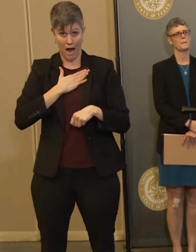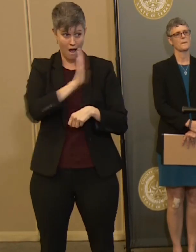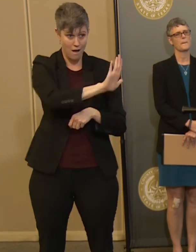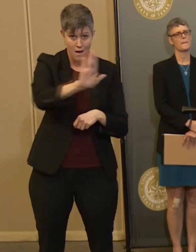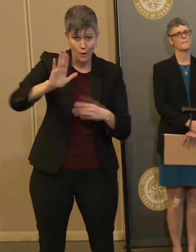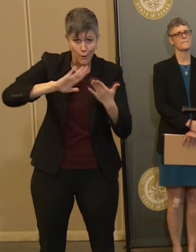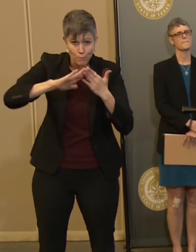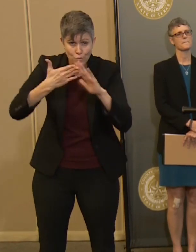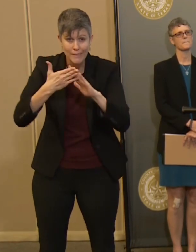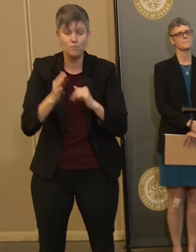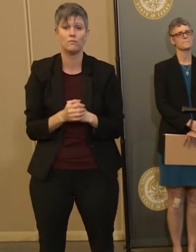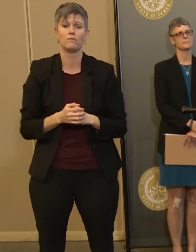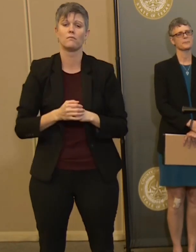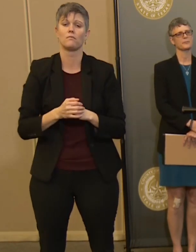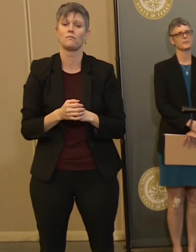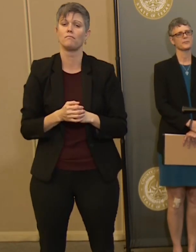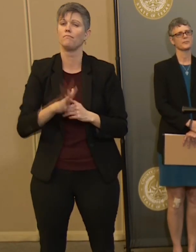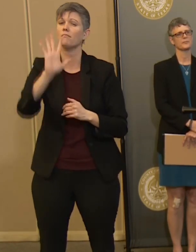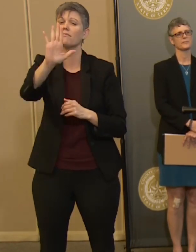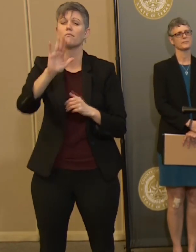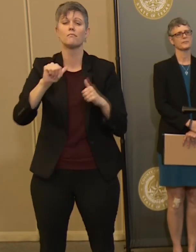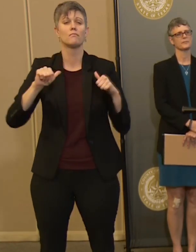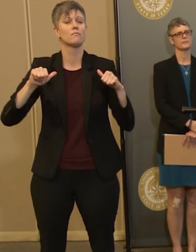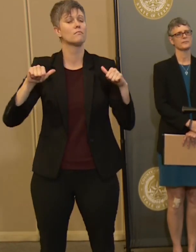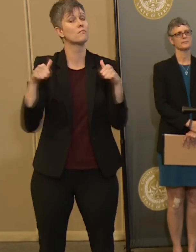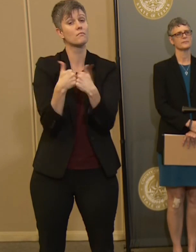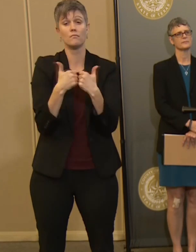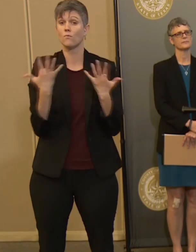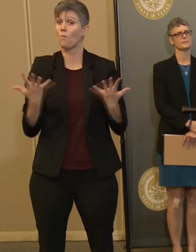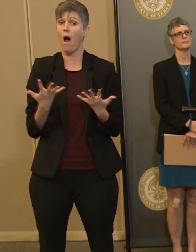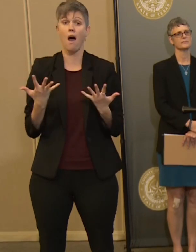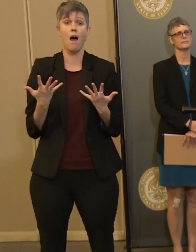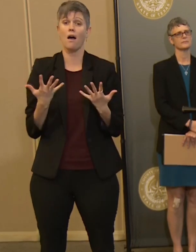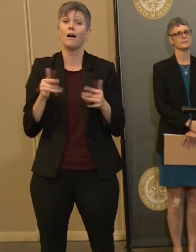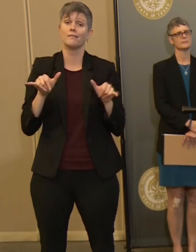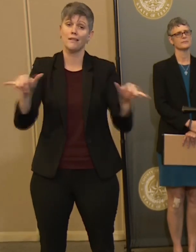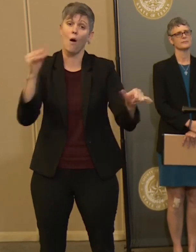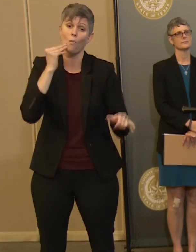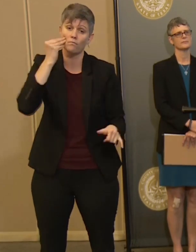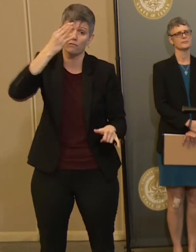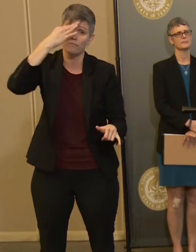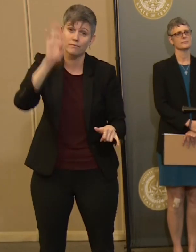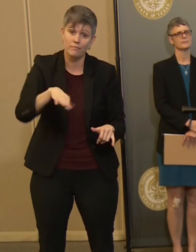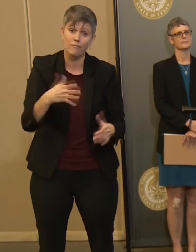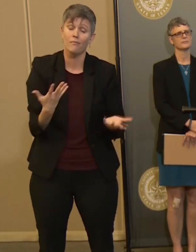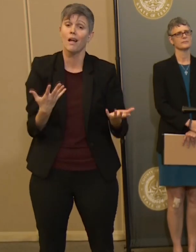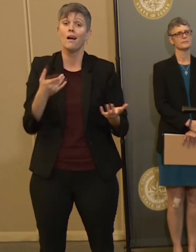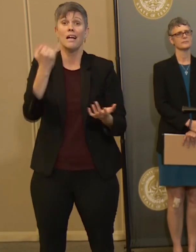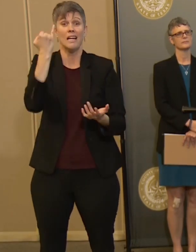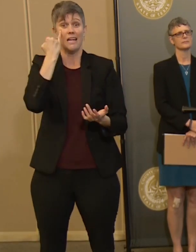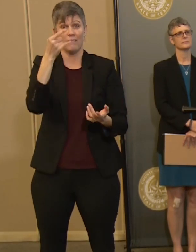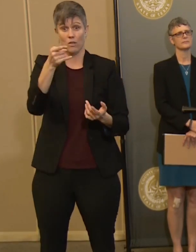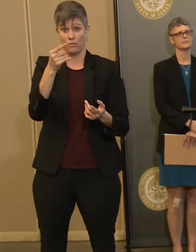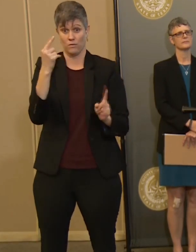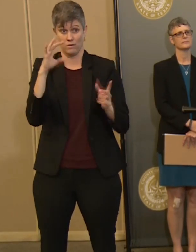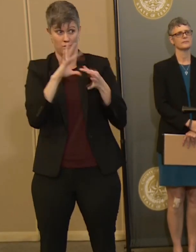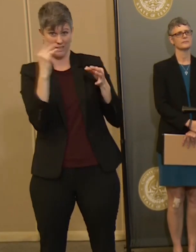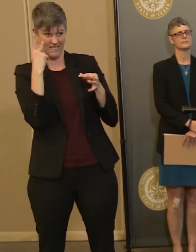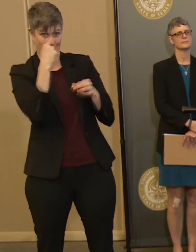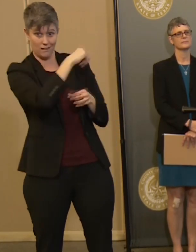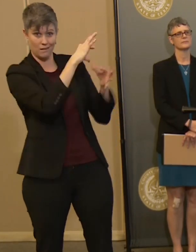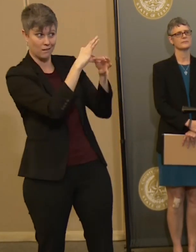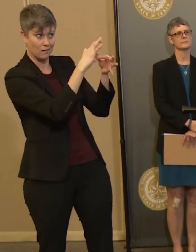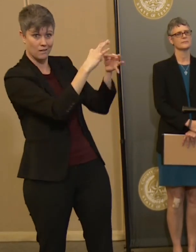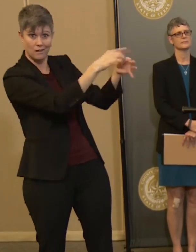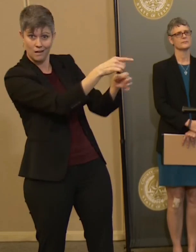This is the challenge, and this is what we all need to do, and if you heard Dr. Escott talk earlier, it's pretty